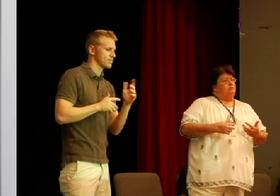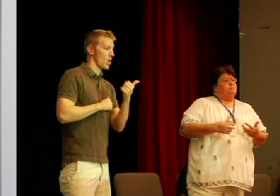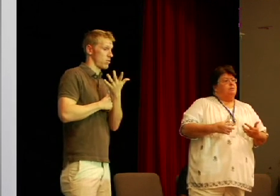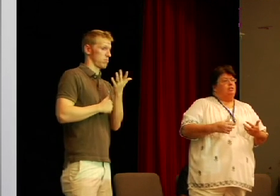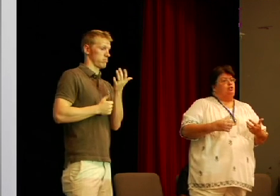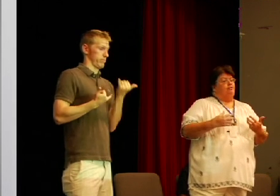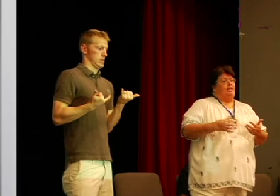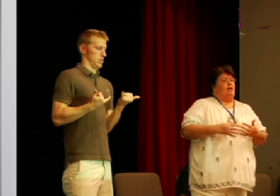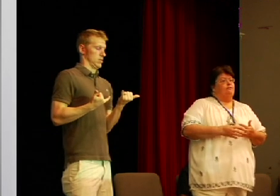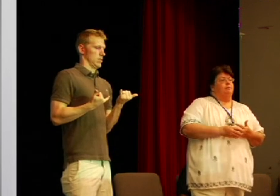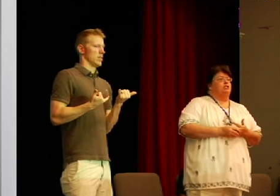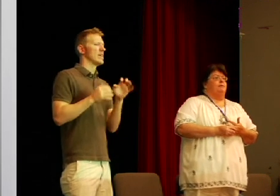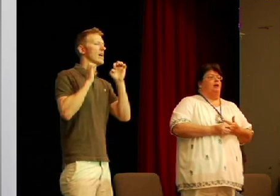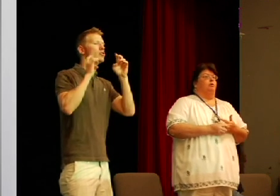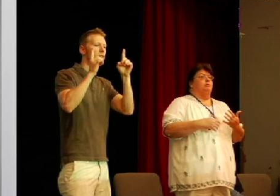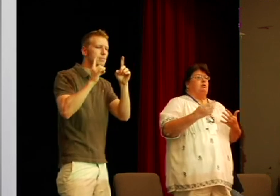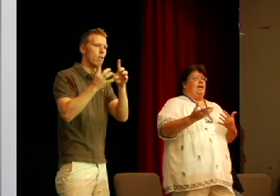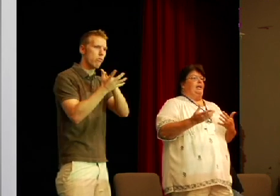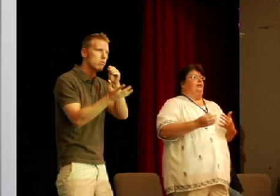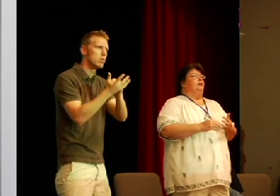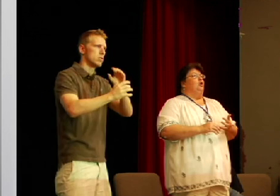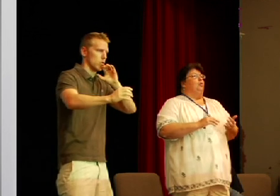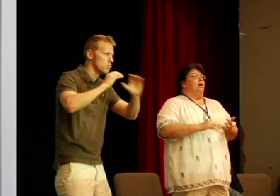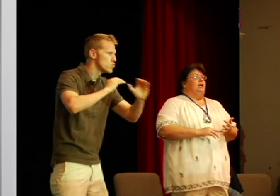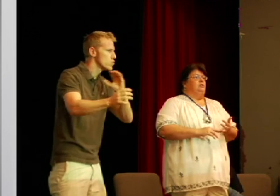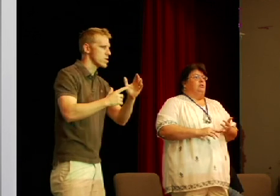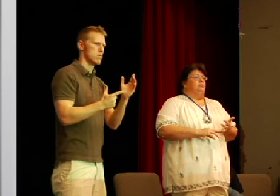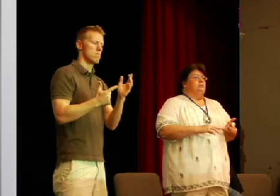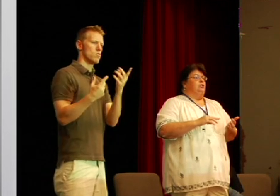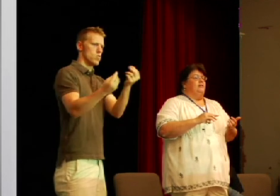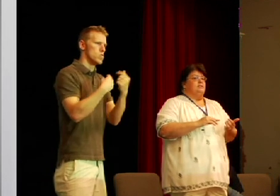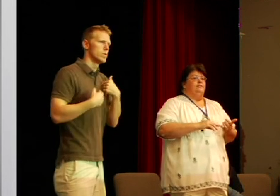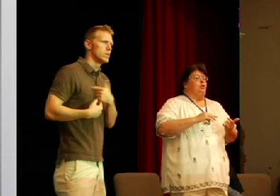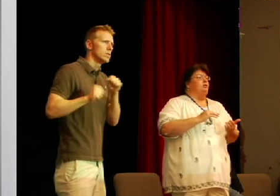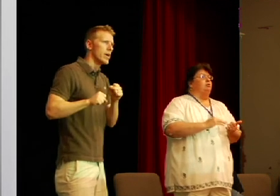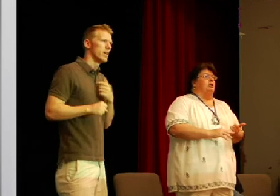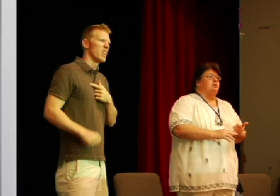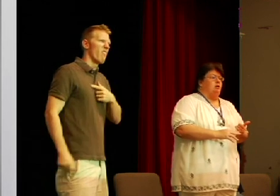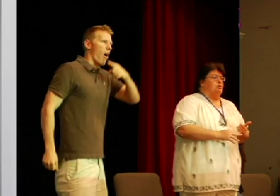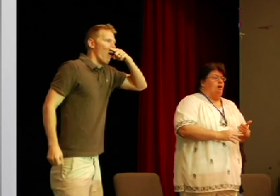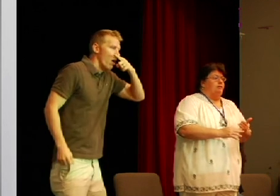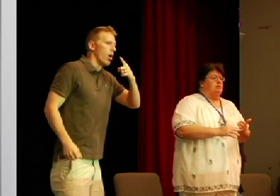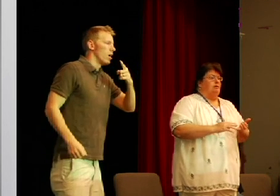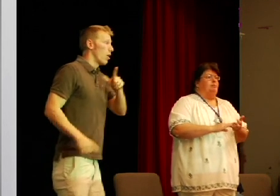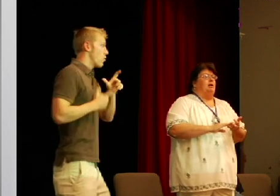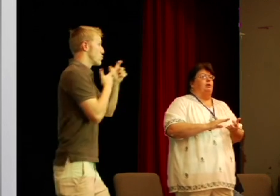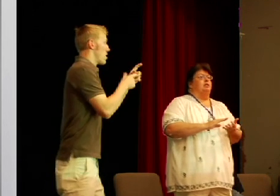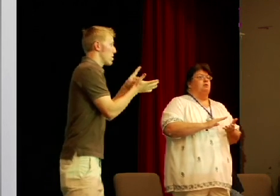is you're finding out information about it we're communicating what can you do do you have a sniffle you don't need to run to the doctor's office because we